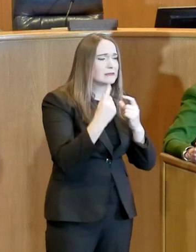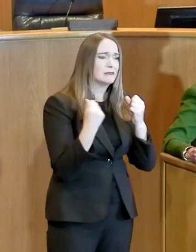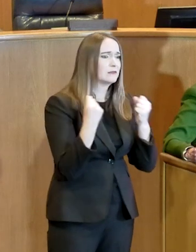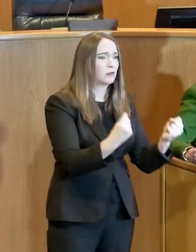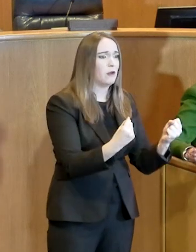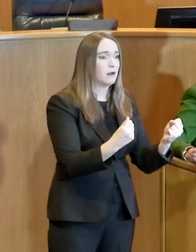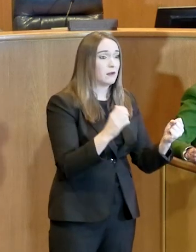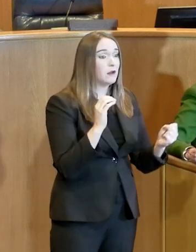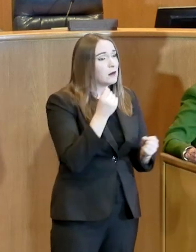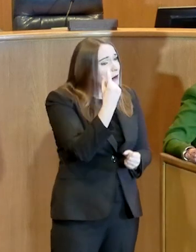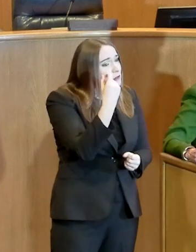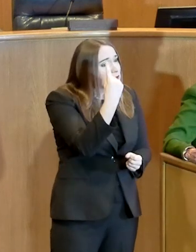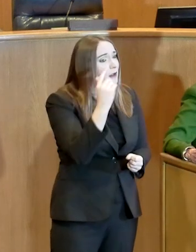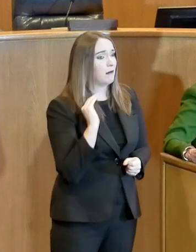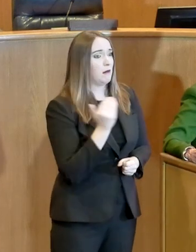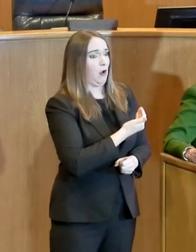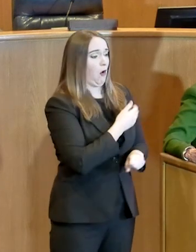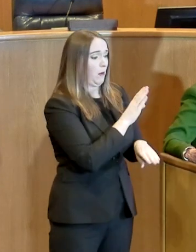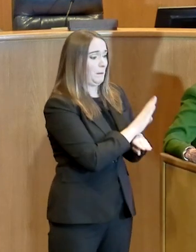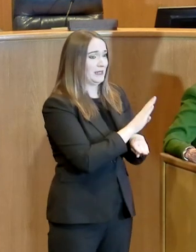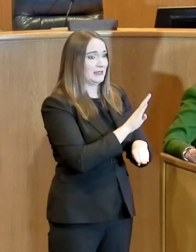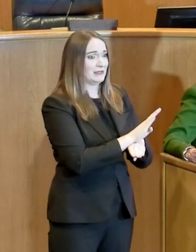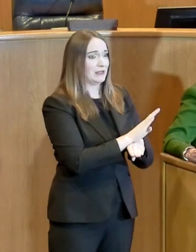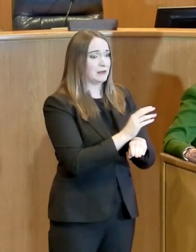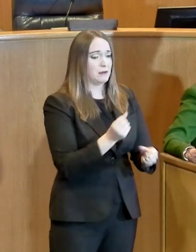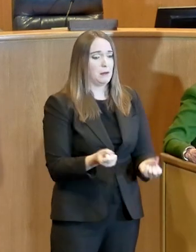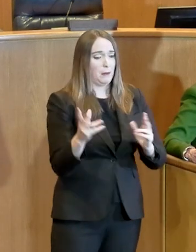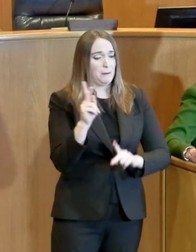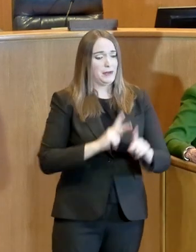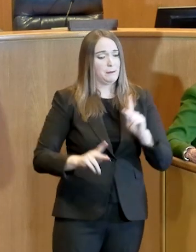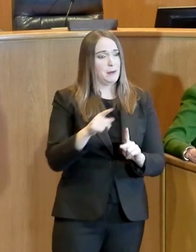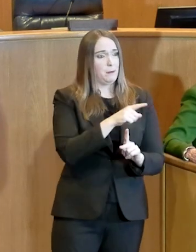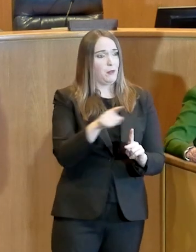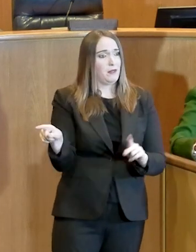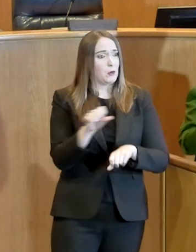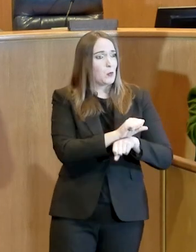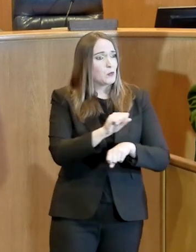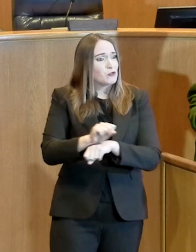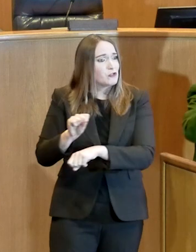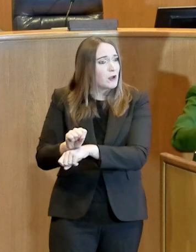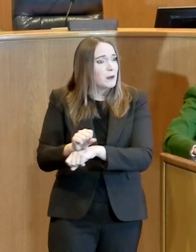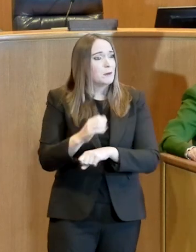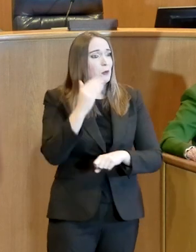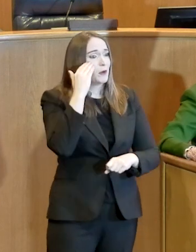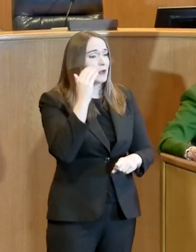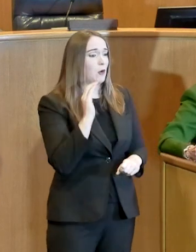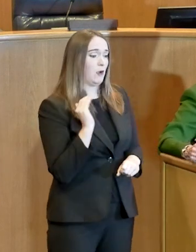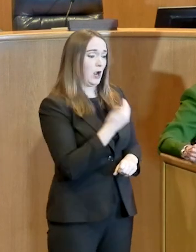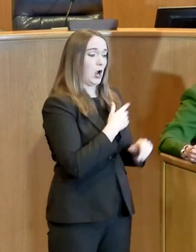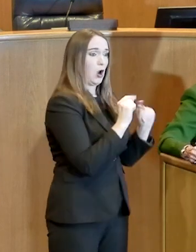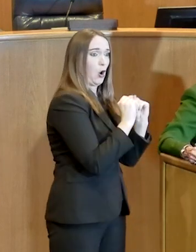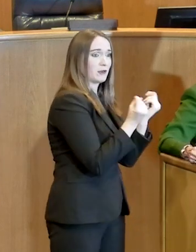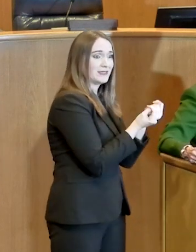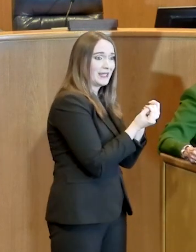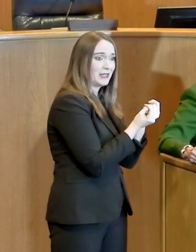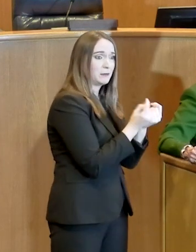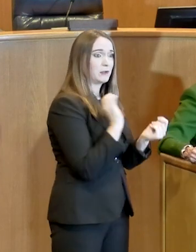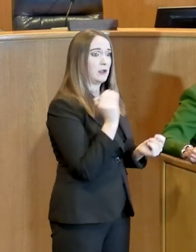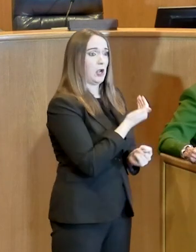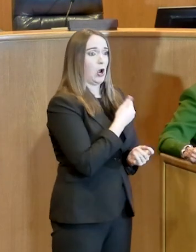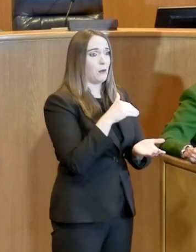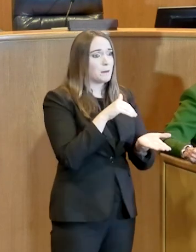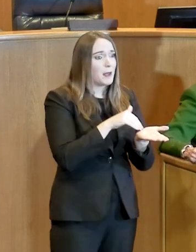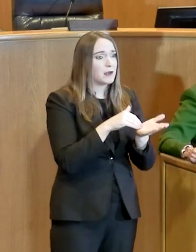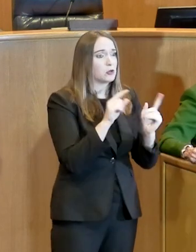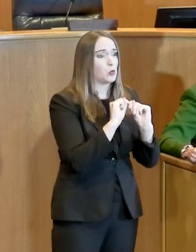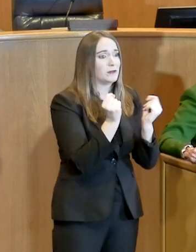for businesses, for employees, medical teams from CDC to our own medical teams. Dr. Williams from UNT